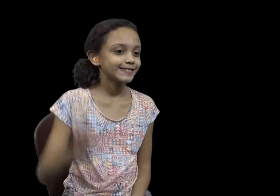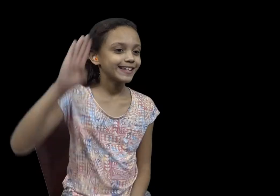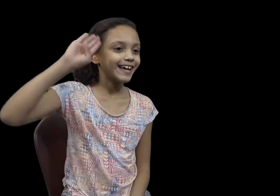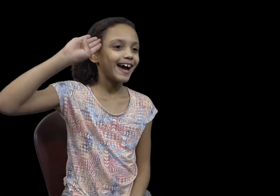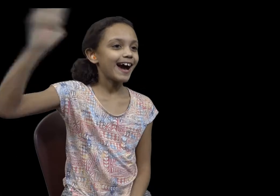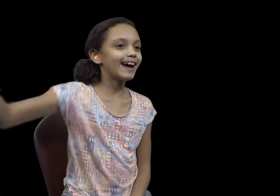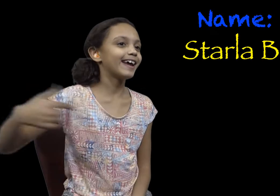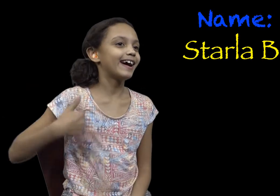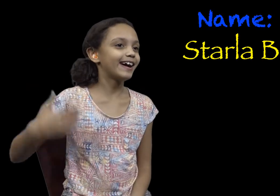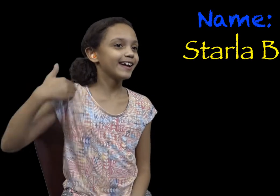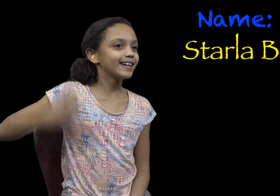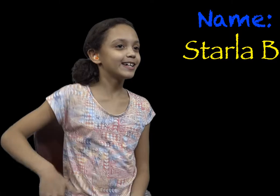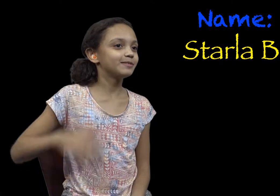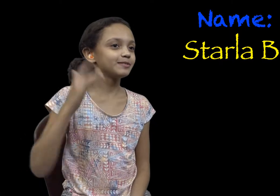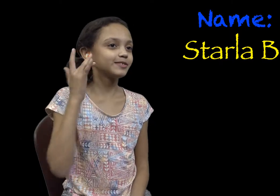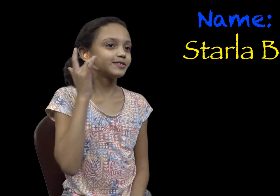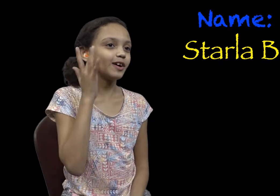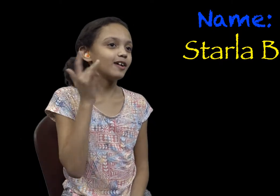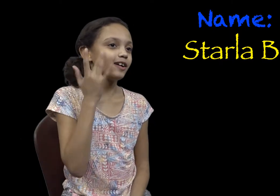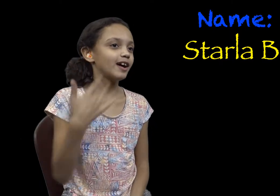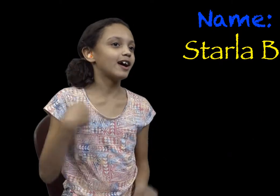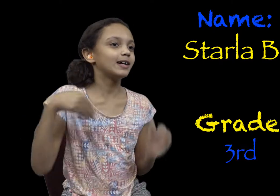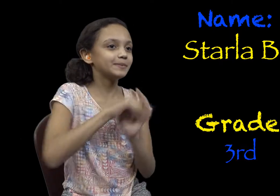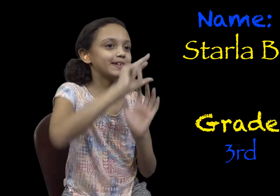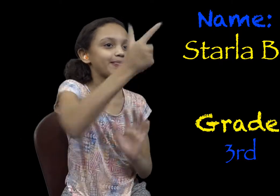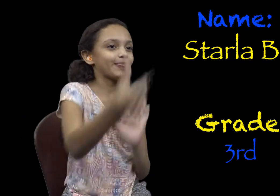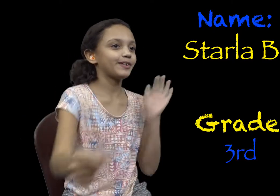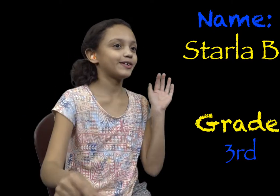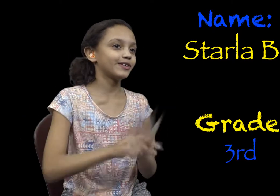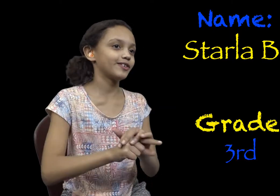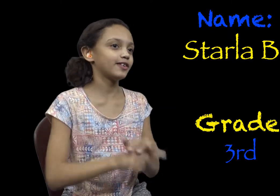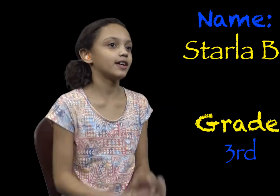Hi, I am Starla. I'm in third grade.